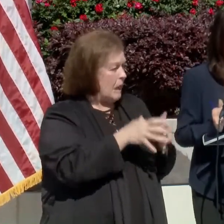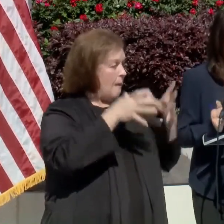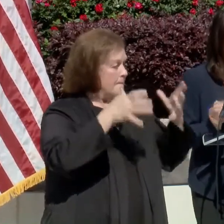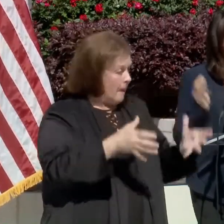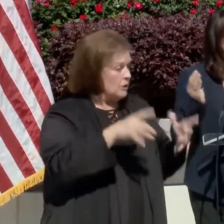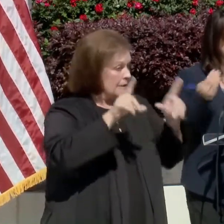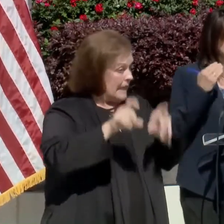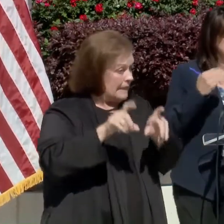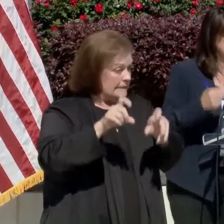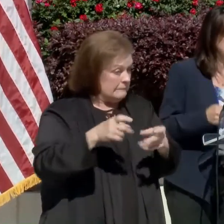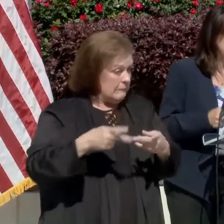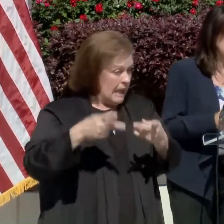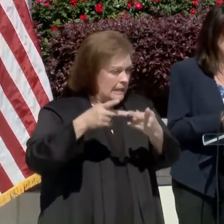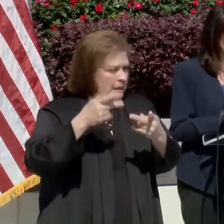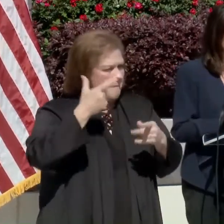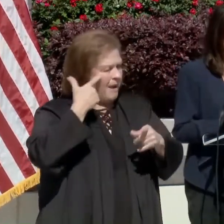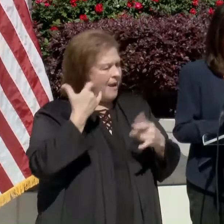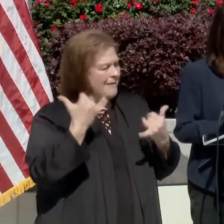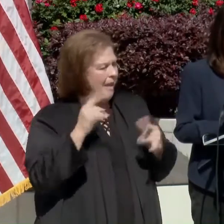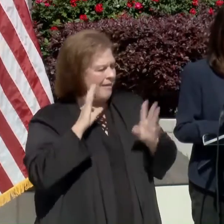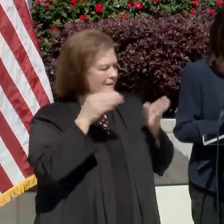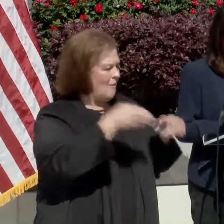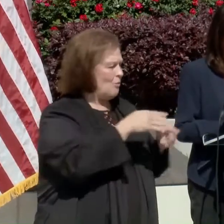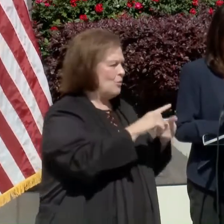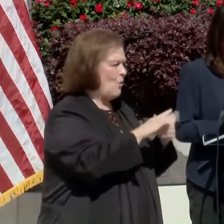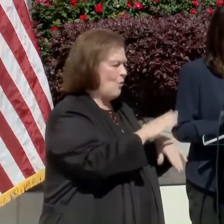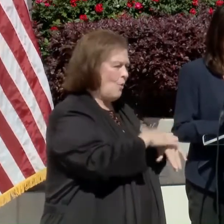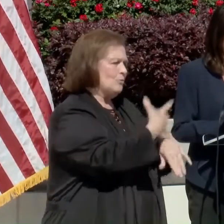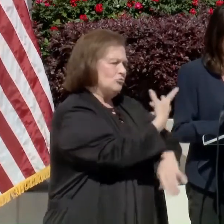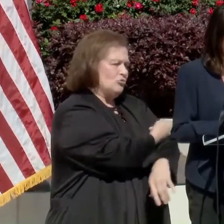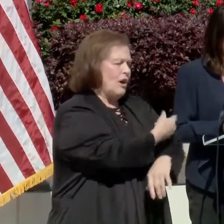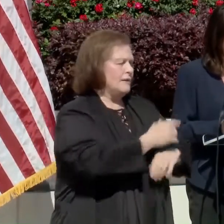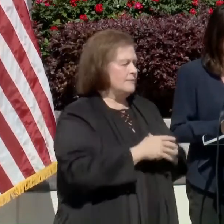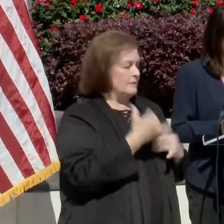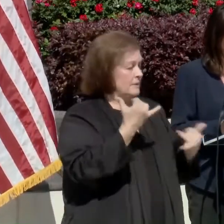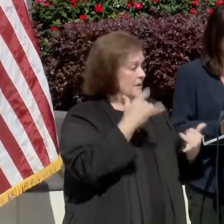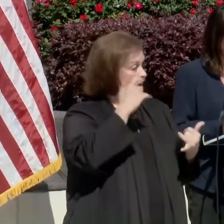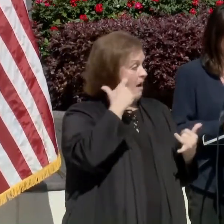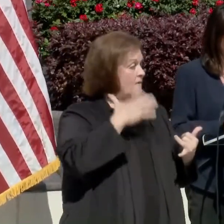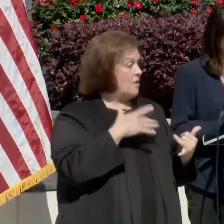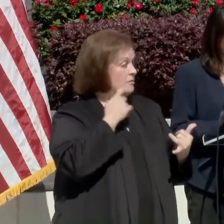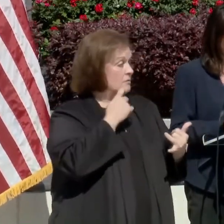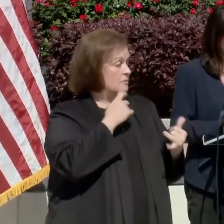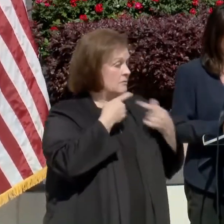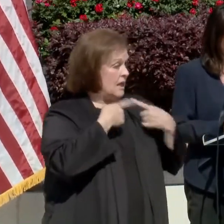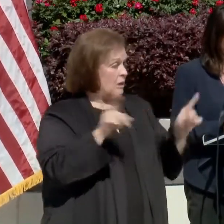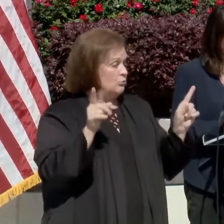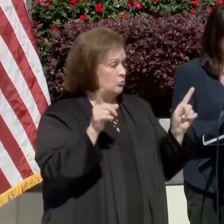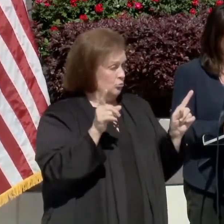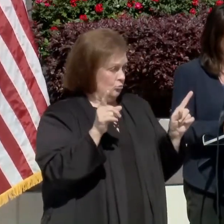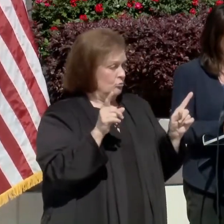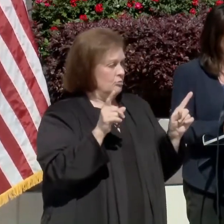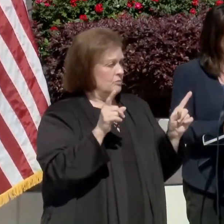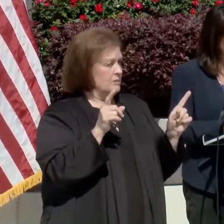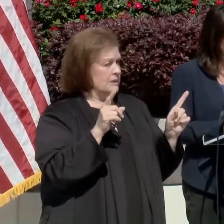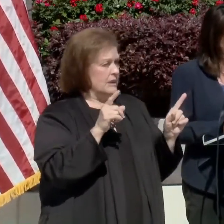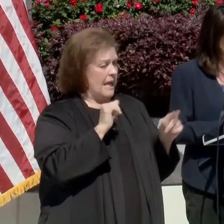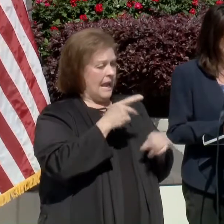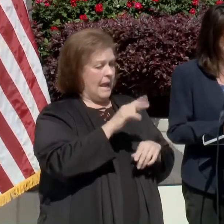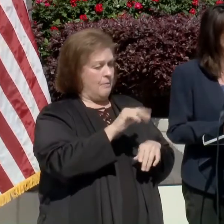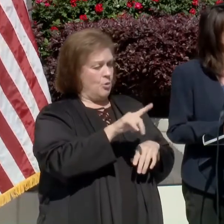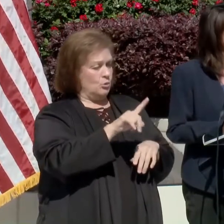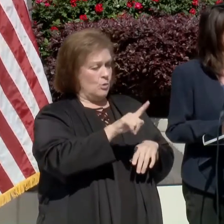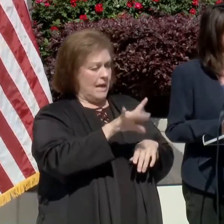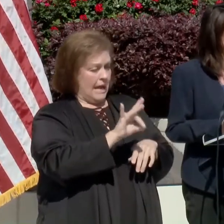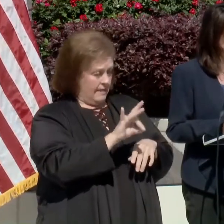testing sites because we're turning our attention to the vaccine. As you know, the governor announced this latest, um, order in effect until April